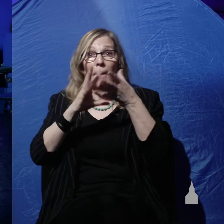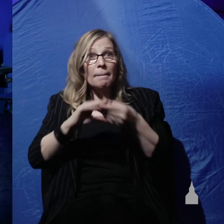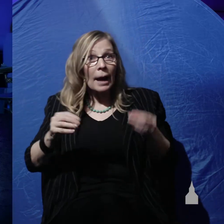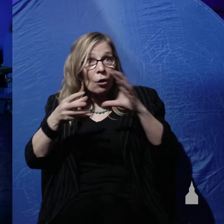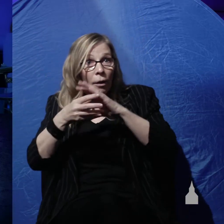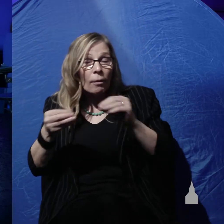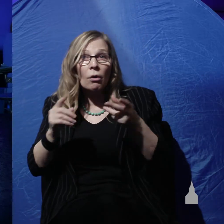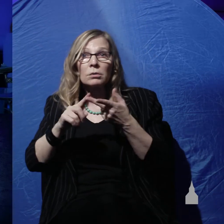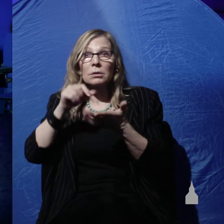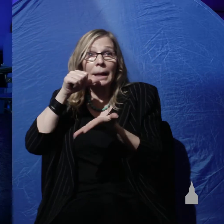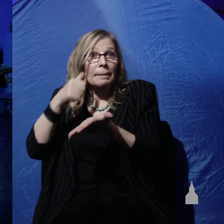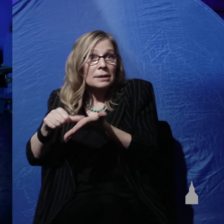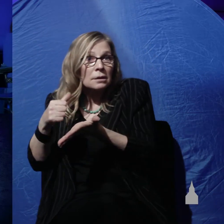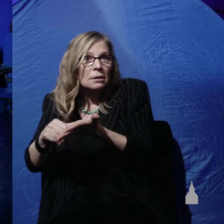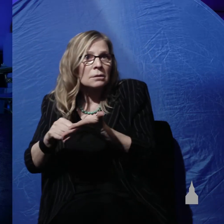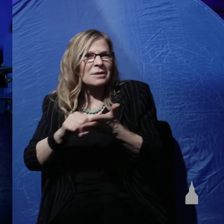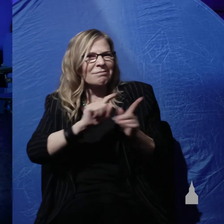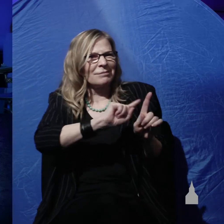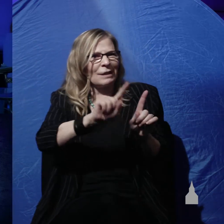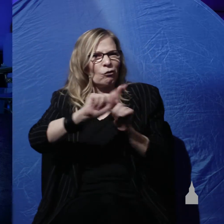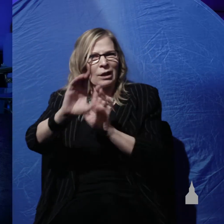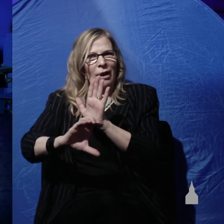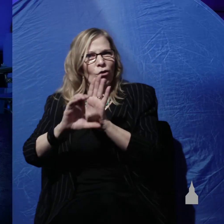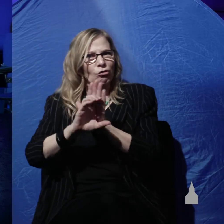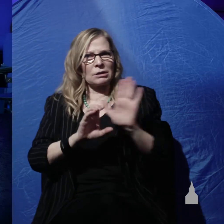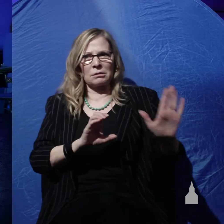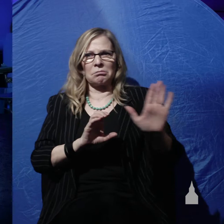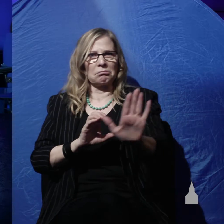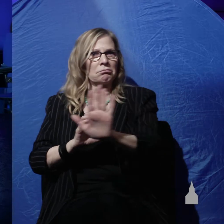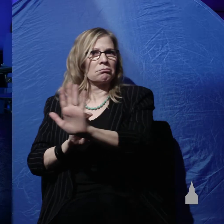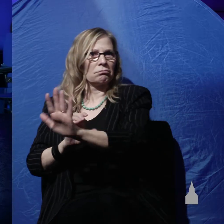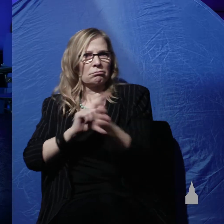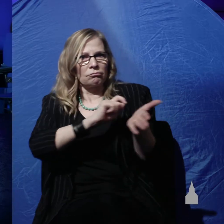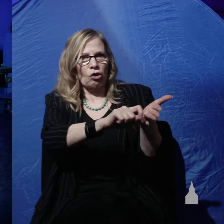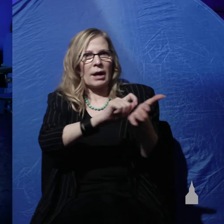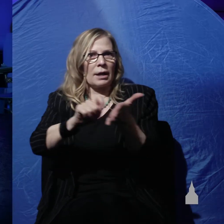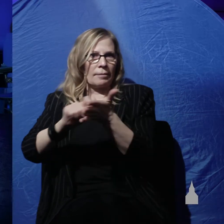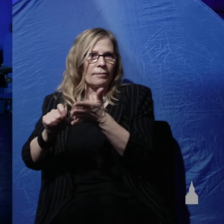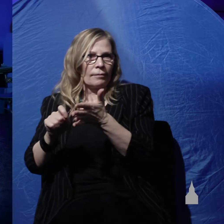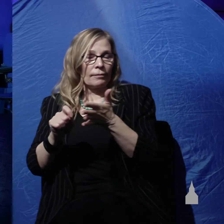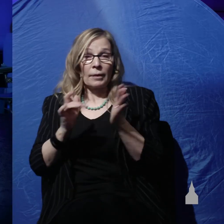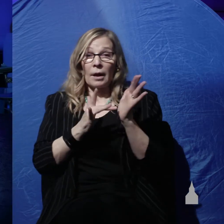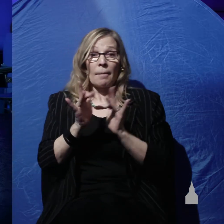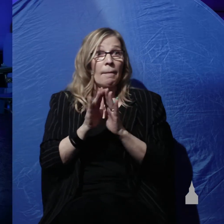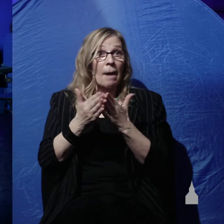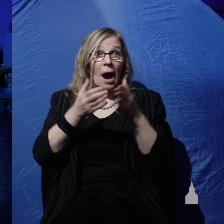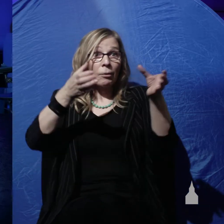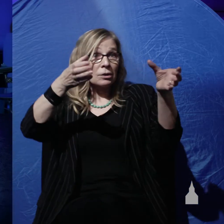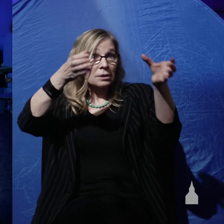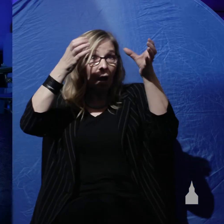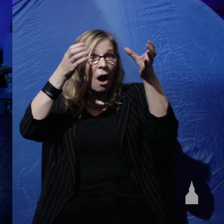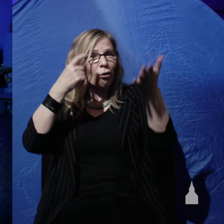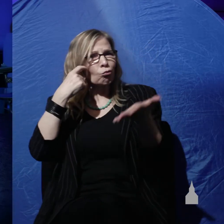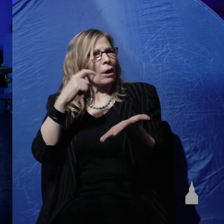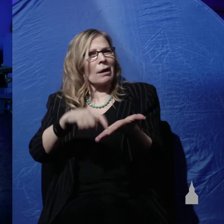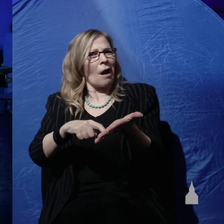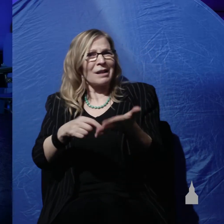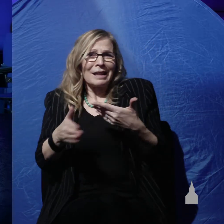epistles. And they have different characteristics. And Bible scholars and even just a casual reader can recognize that there's a difference